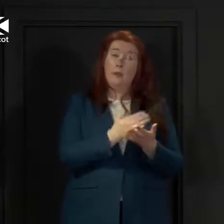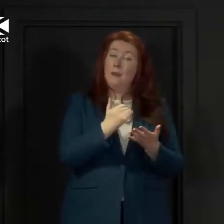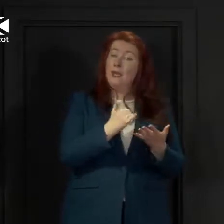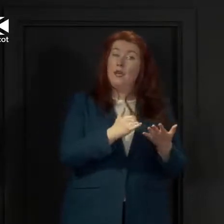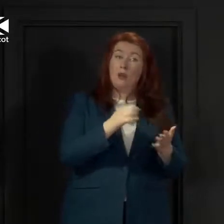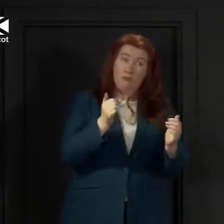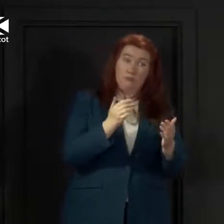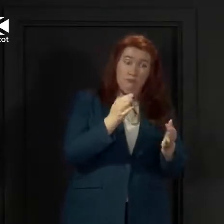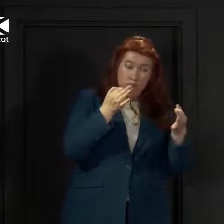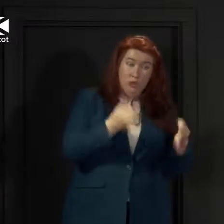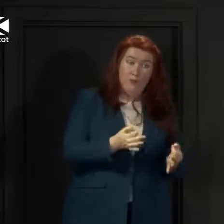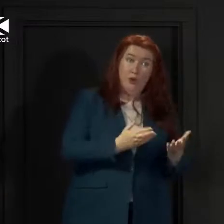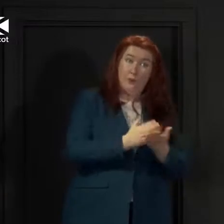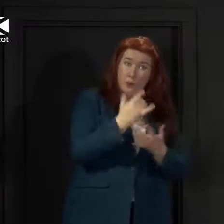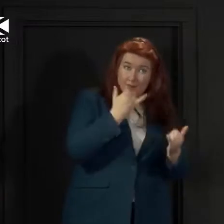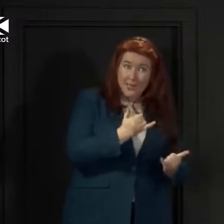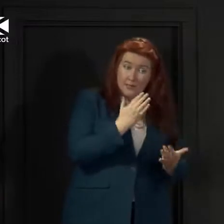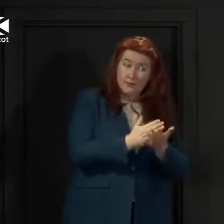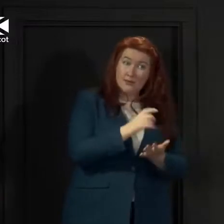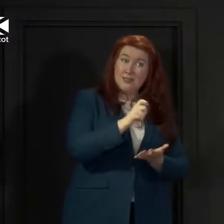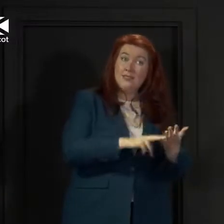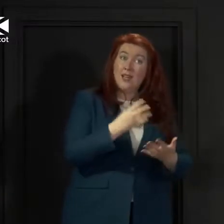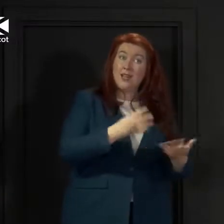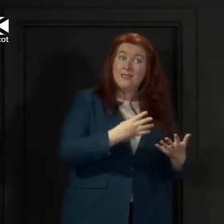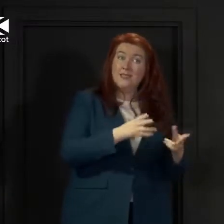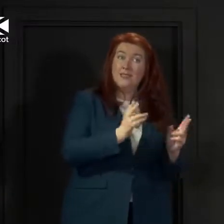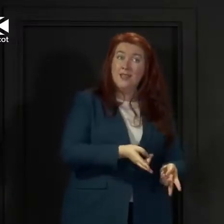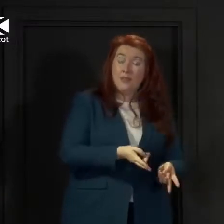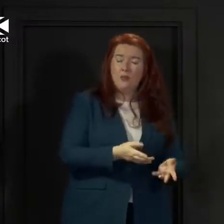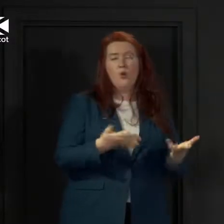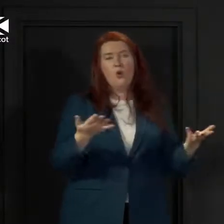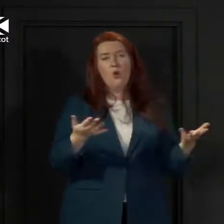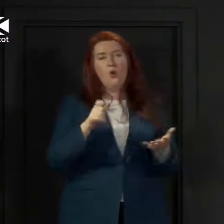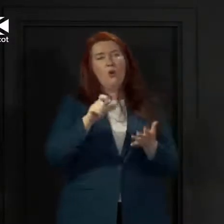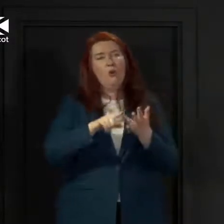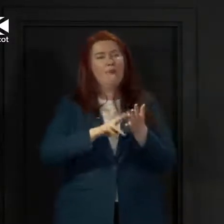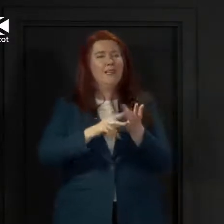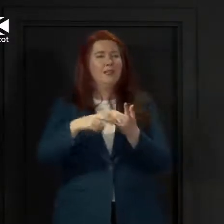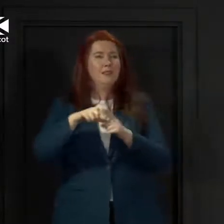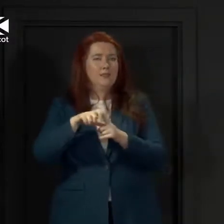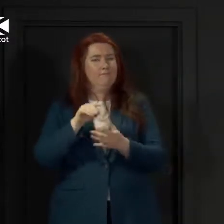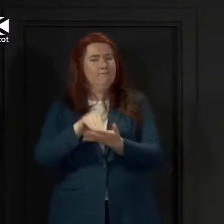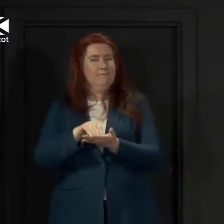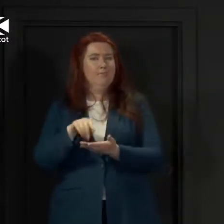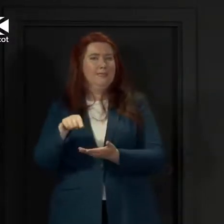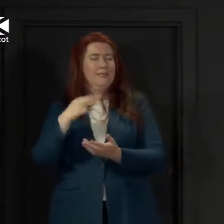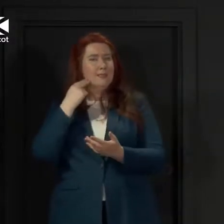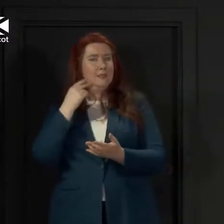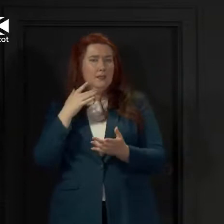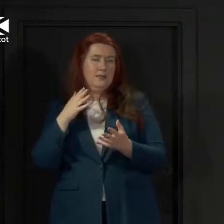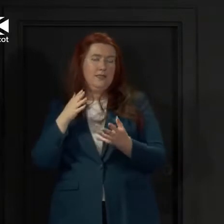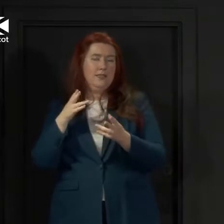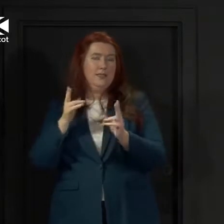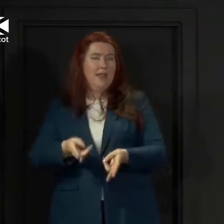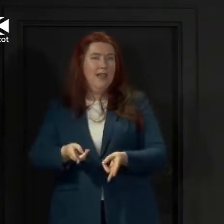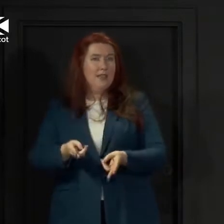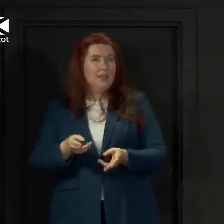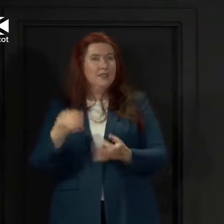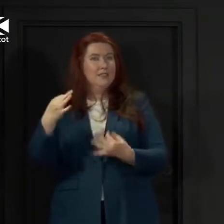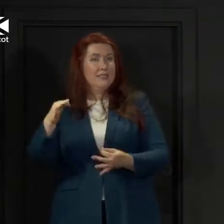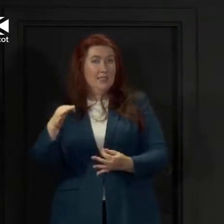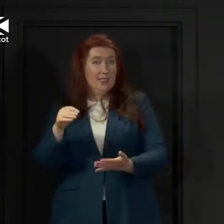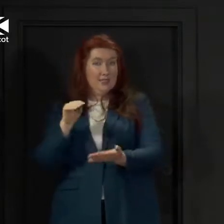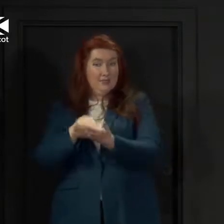COVID deaths or where COVID is a feature on the death certificate and it also sets out